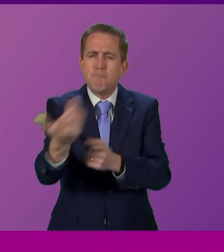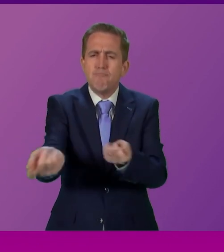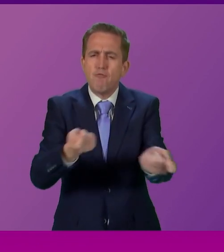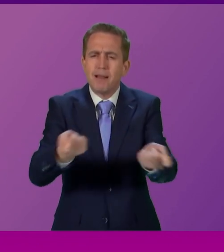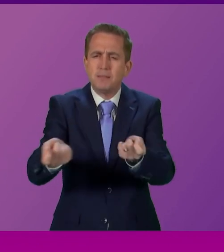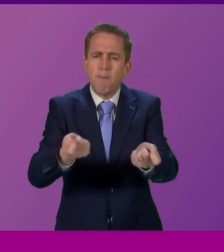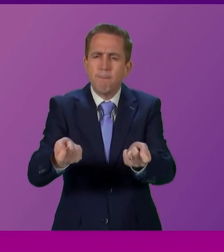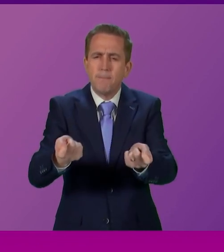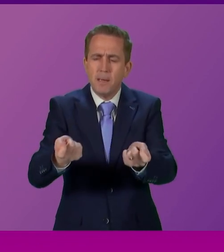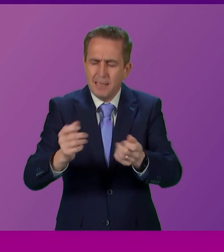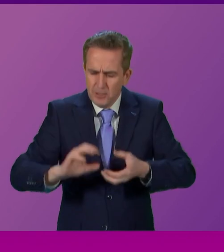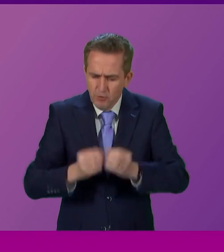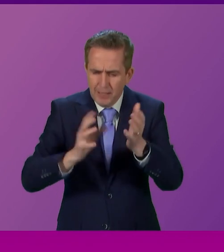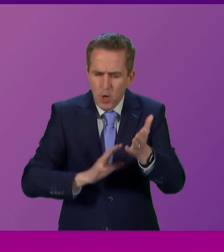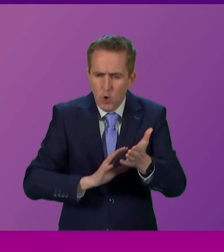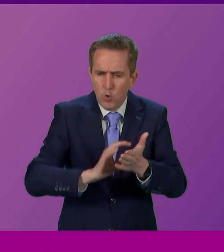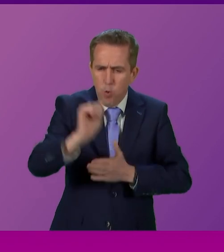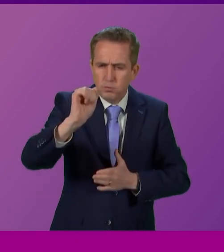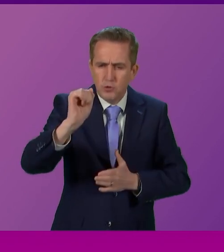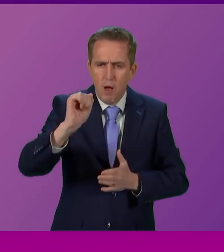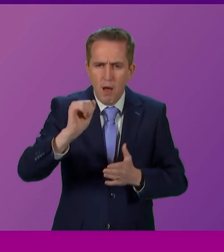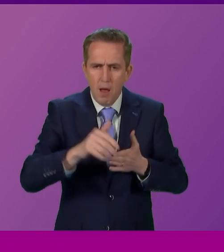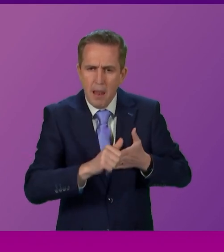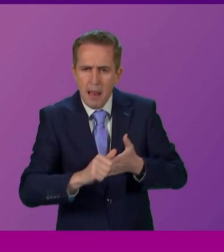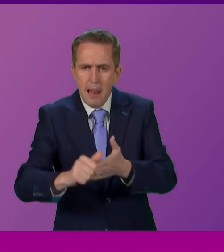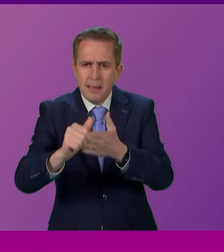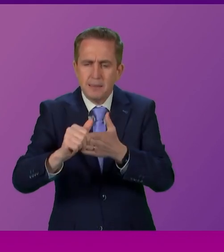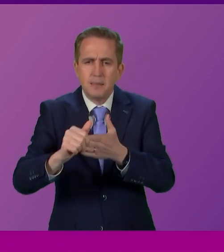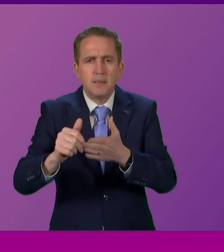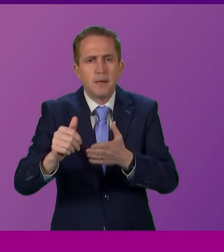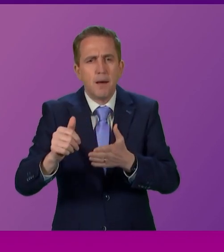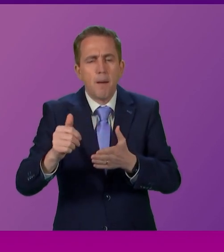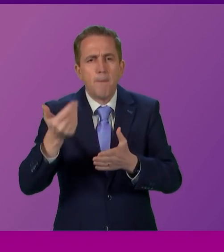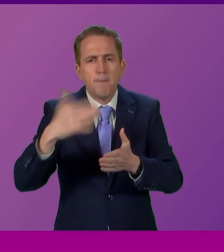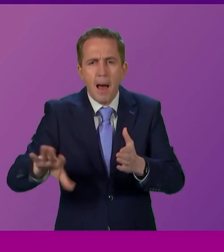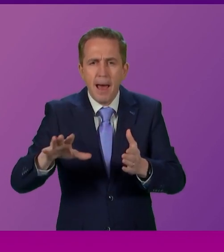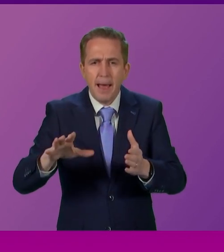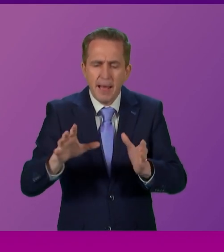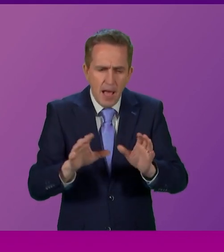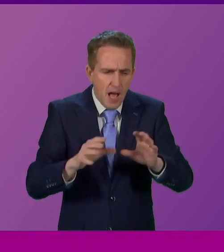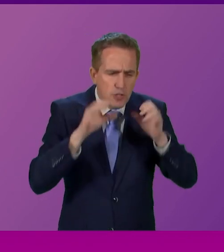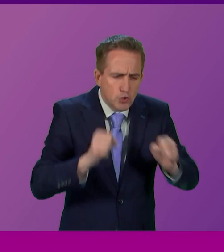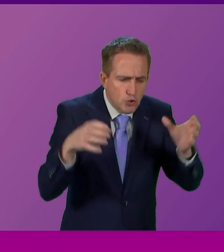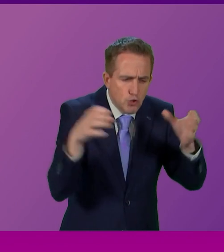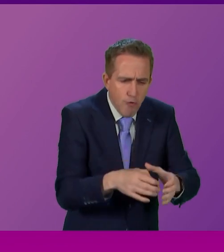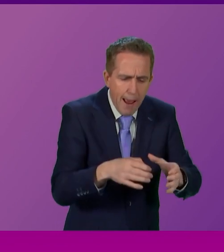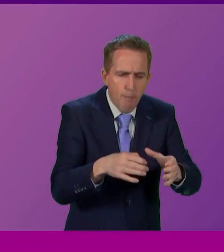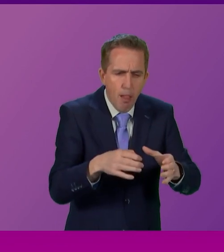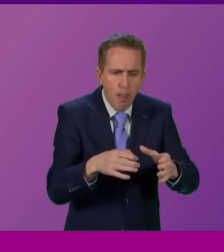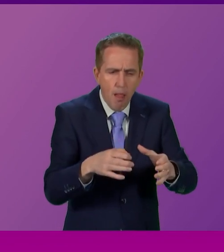created a culture and a contemporary state characterised by what Tom Nairn called a tribal state of formidable